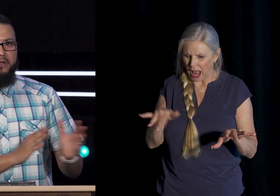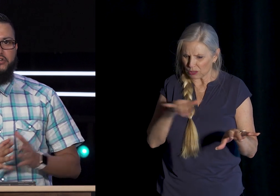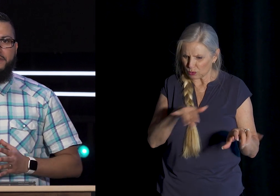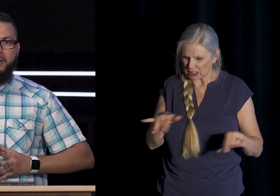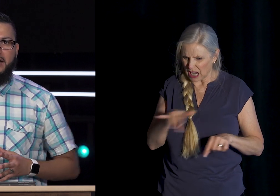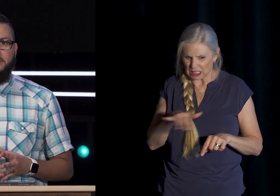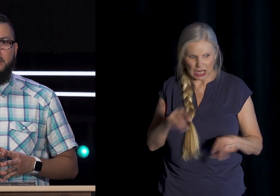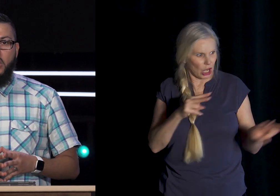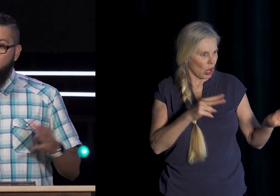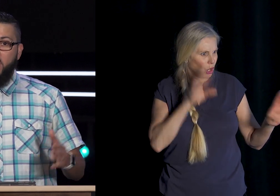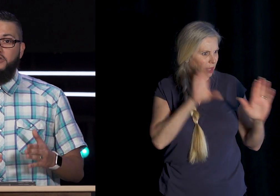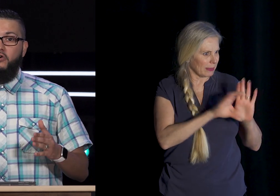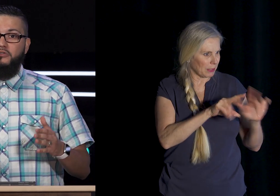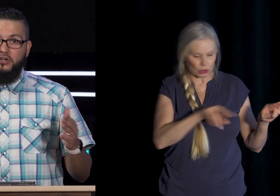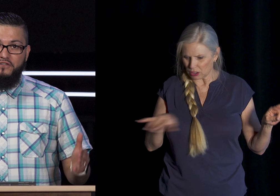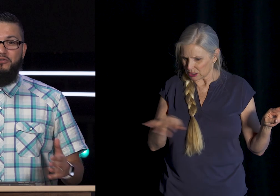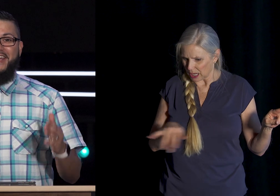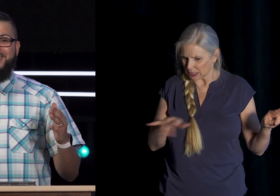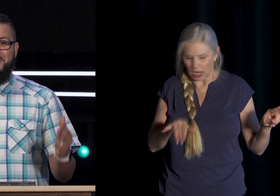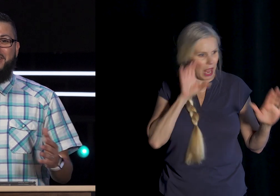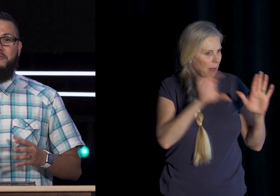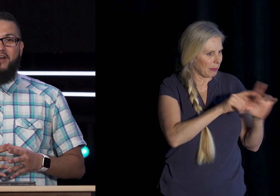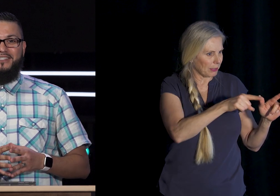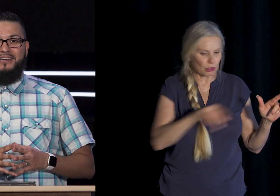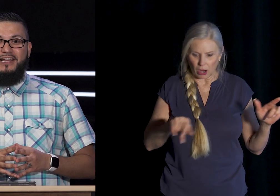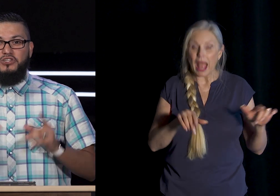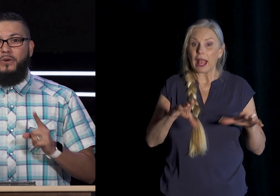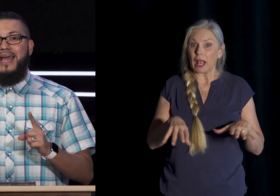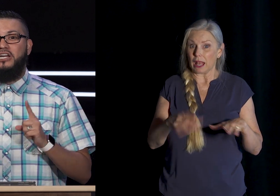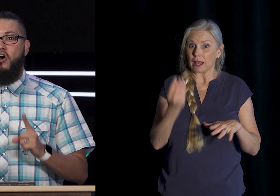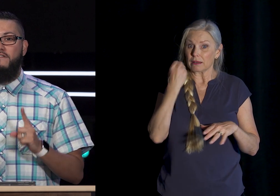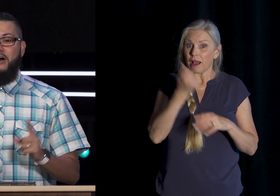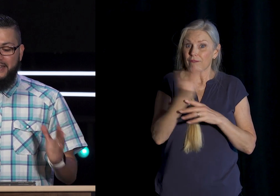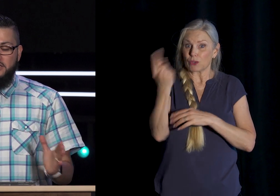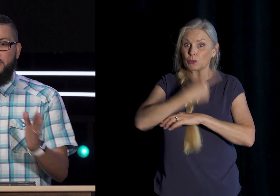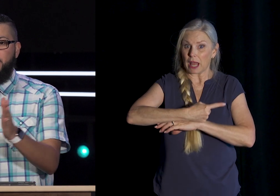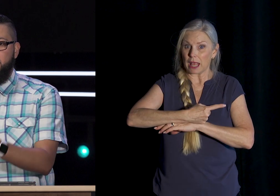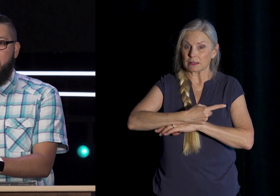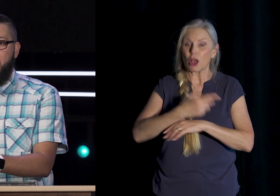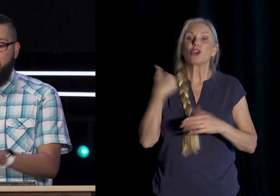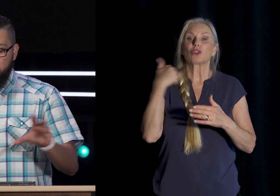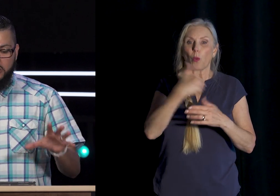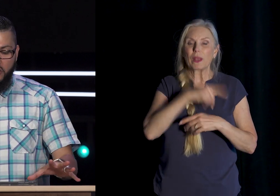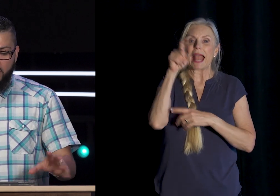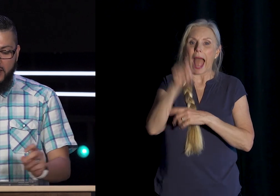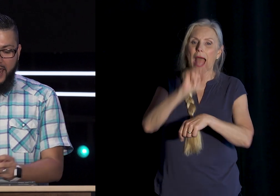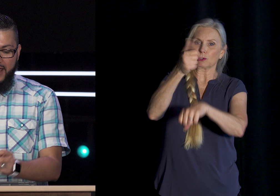Picture On The Box We Also Took A Few Days To Complete The Project So We Had To Carve Out Intentional Time To Look And